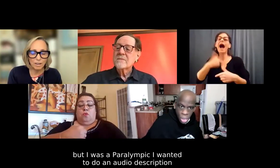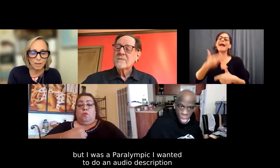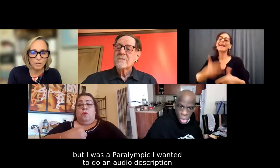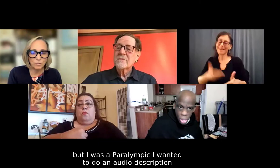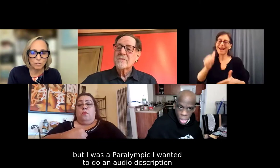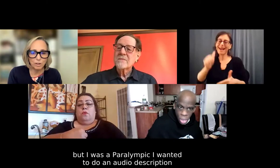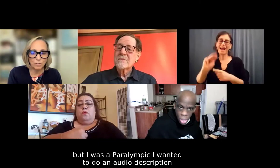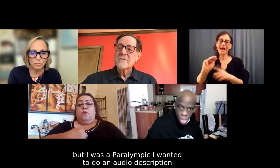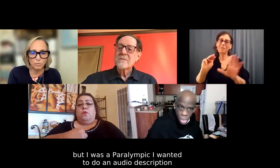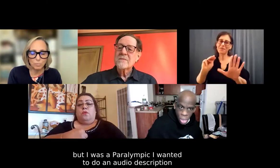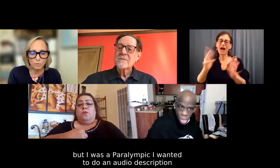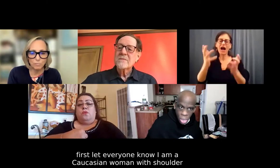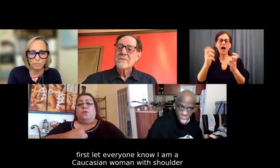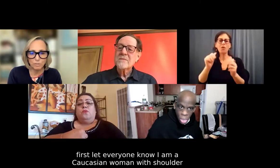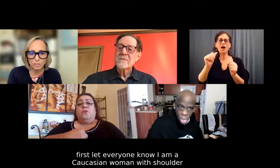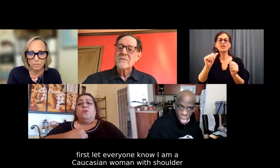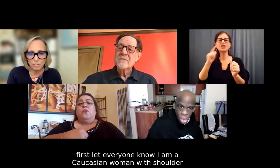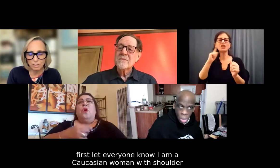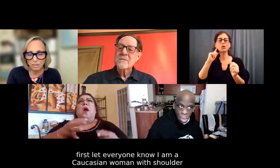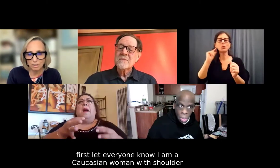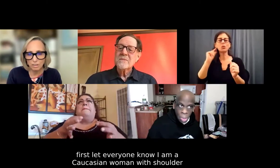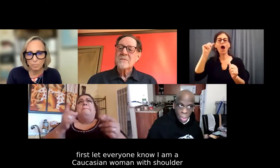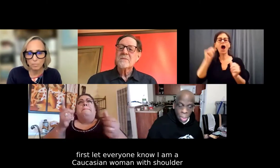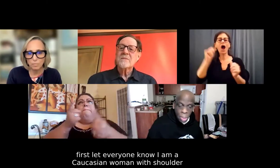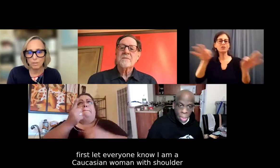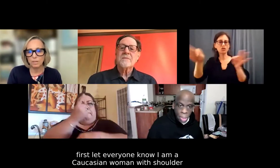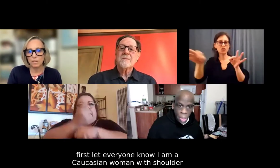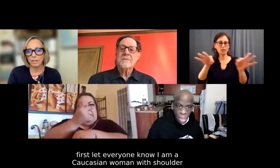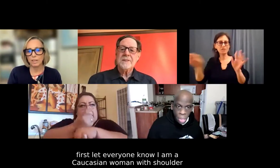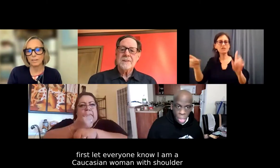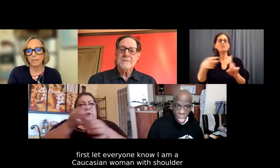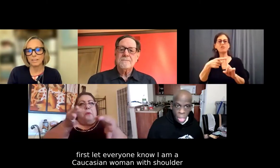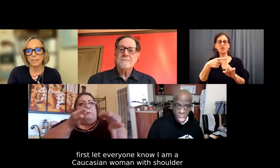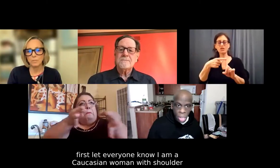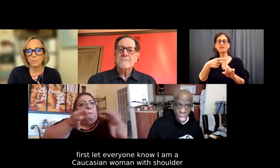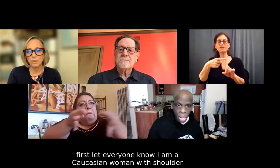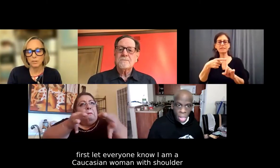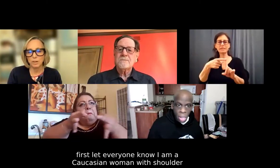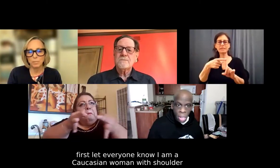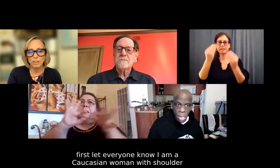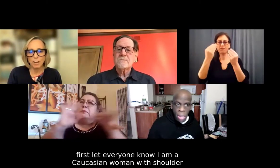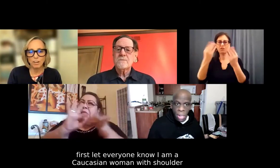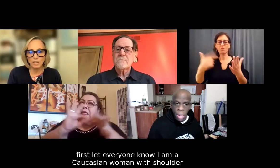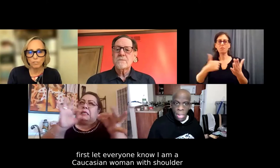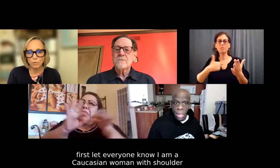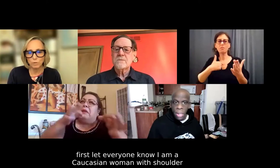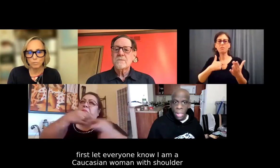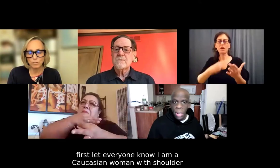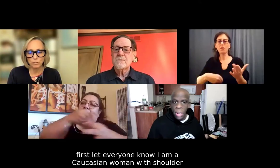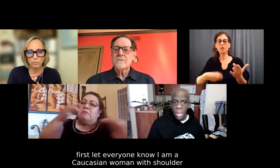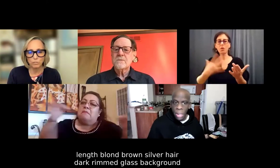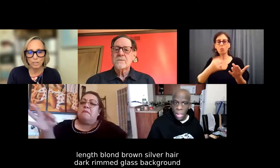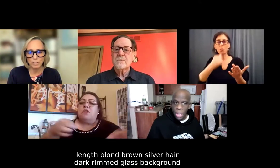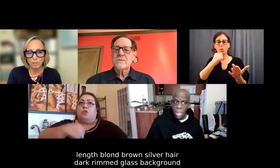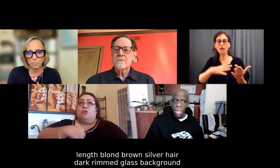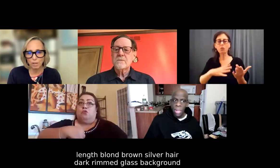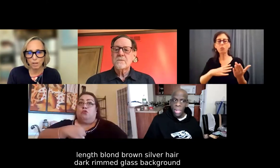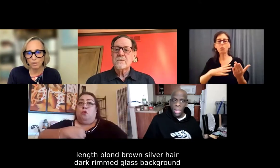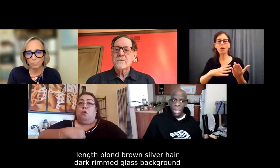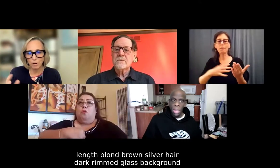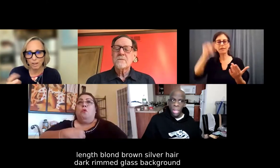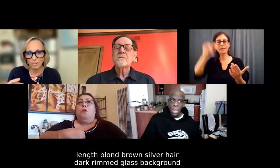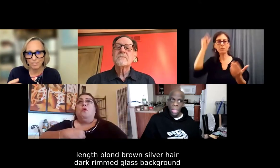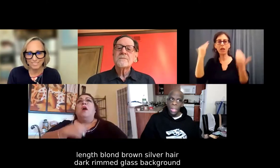to do an audio description first and let everybody know I'm a Caucasian woman with shoulder length,